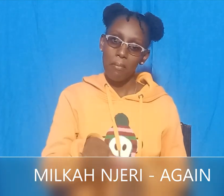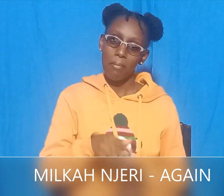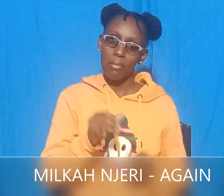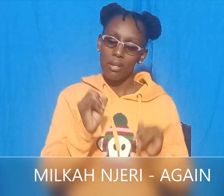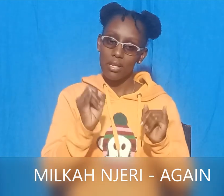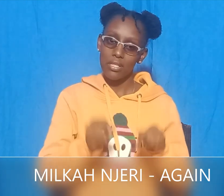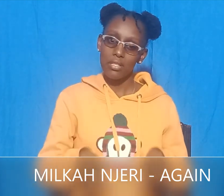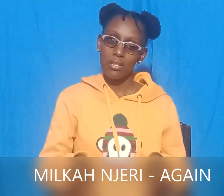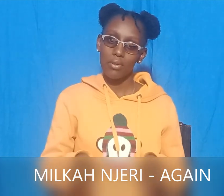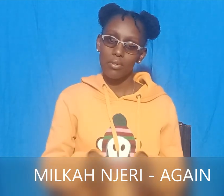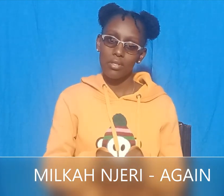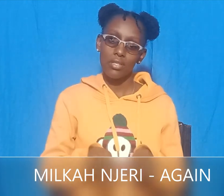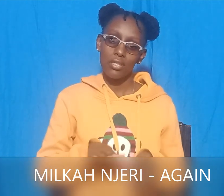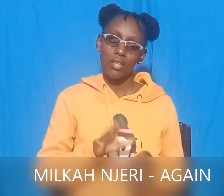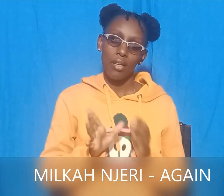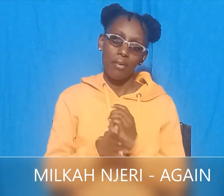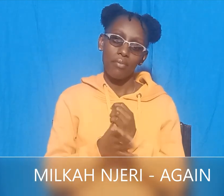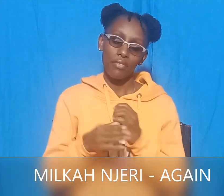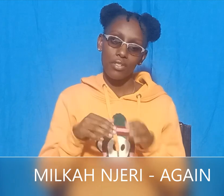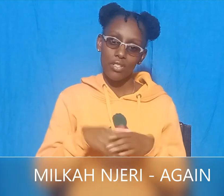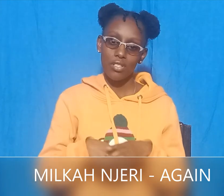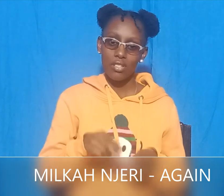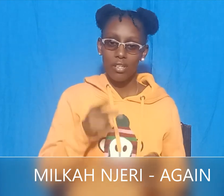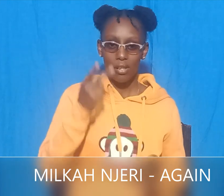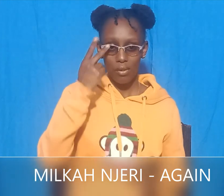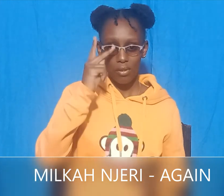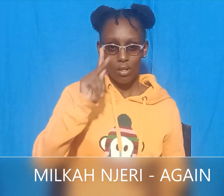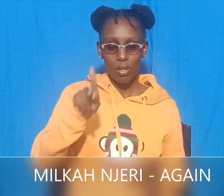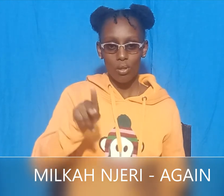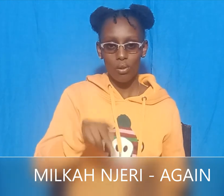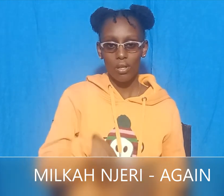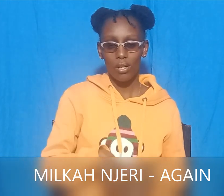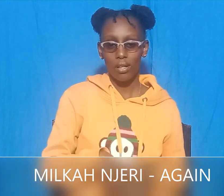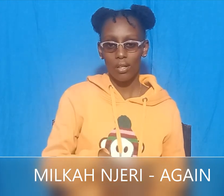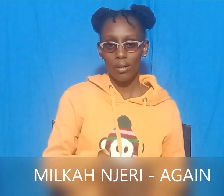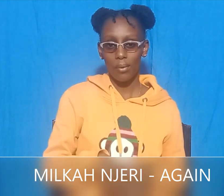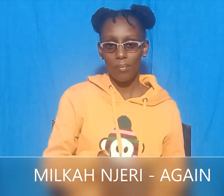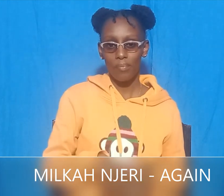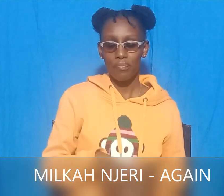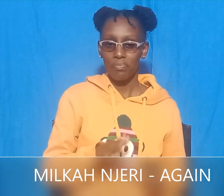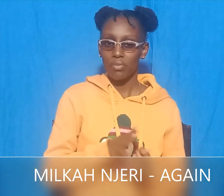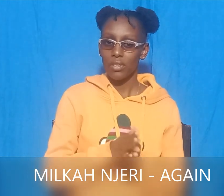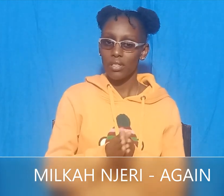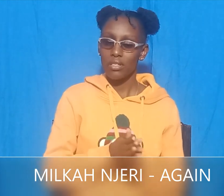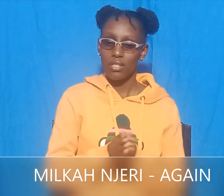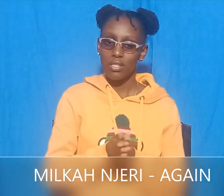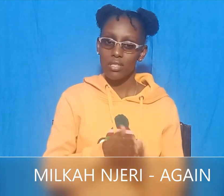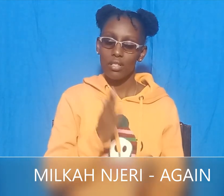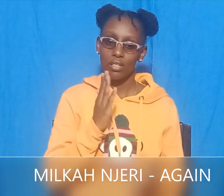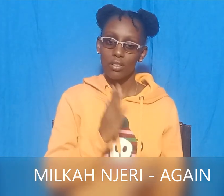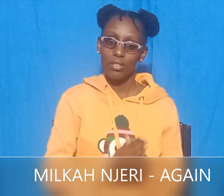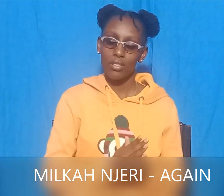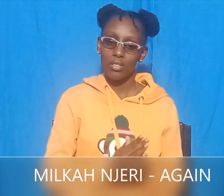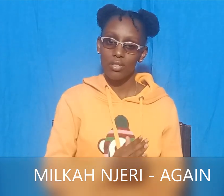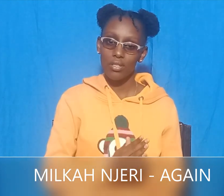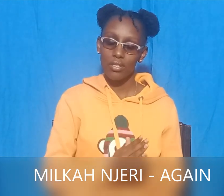in the water. It was so interesting. He was indeed enjoying.